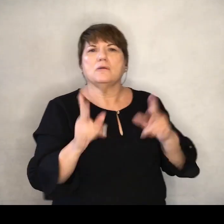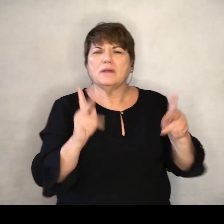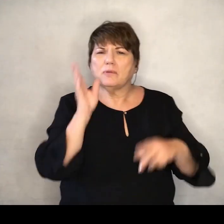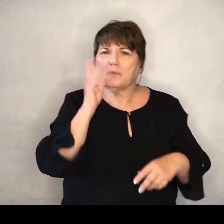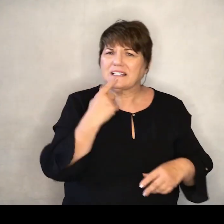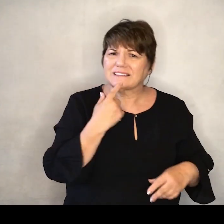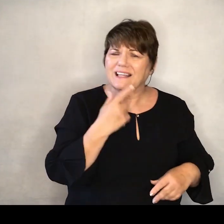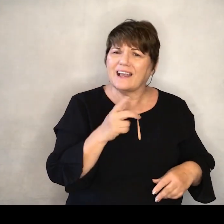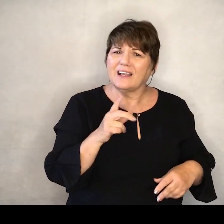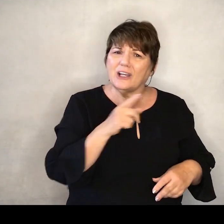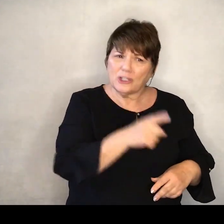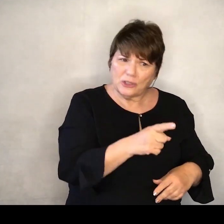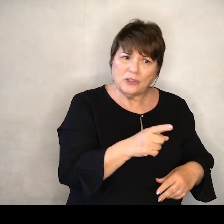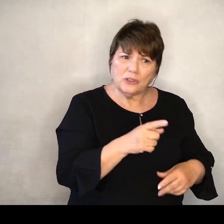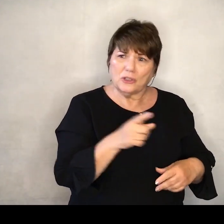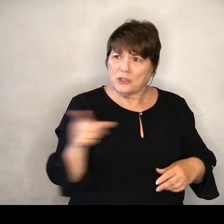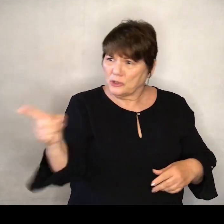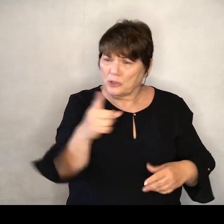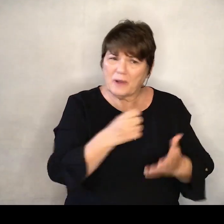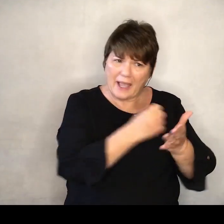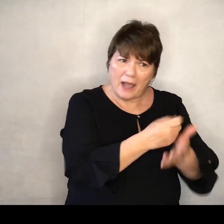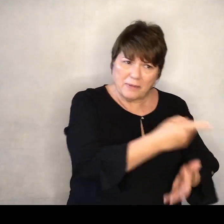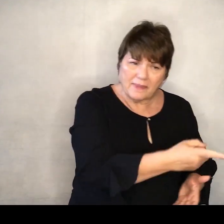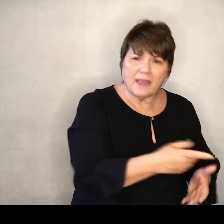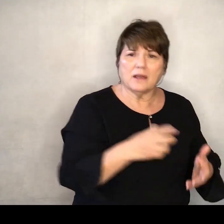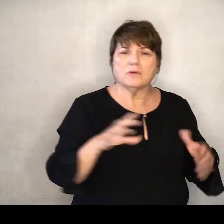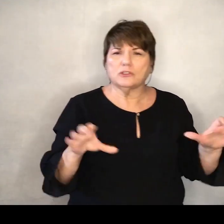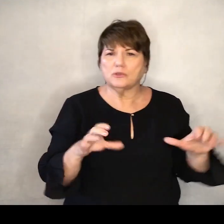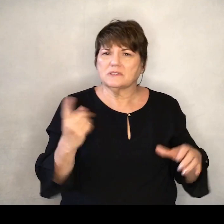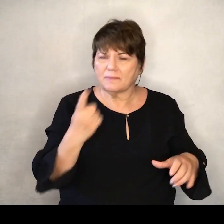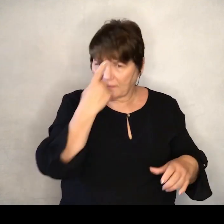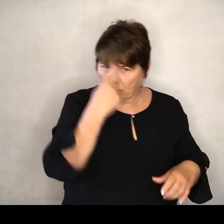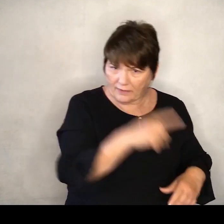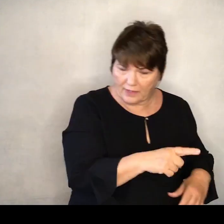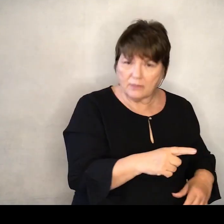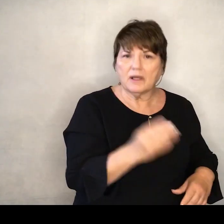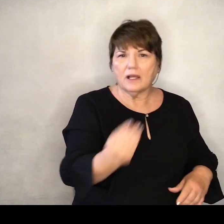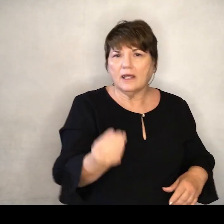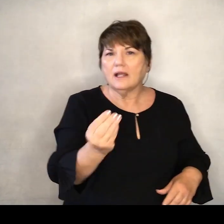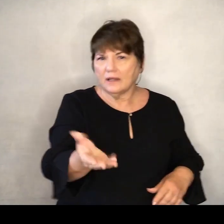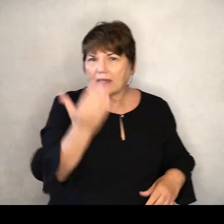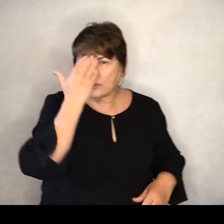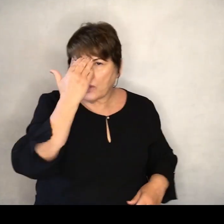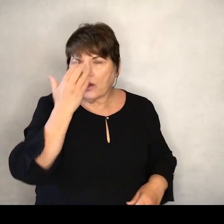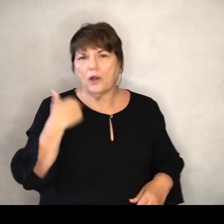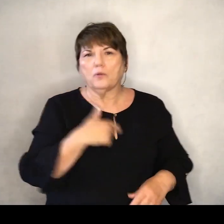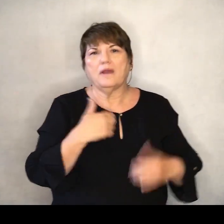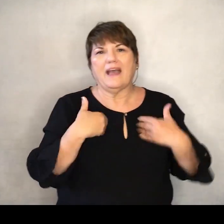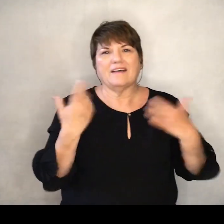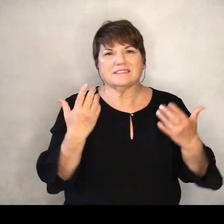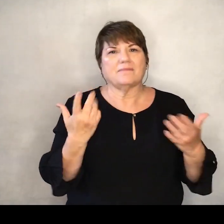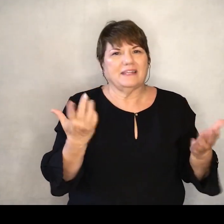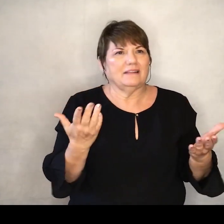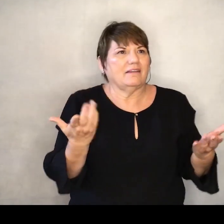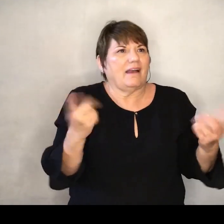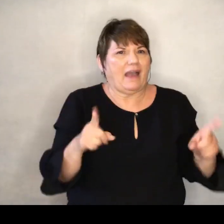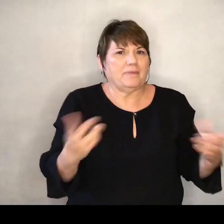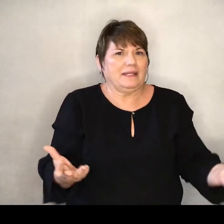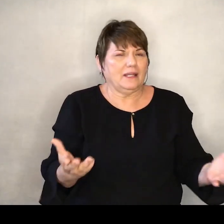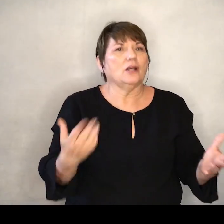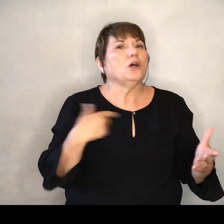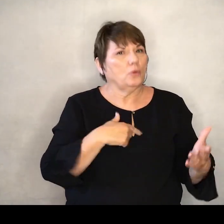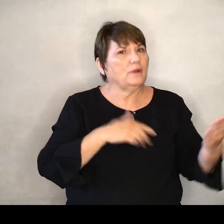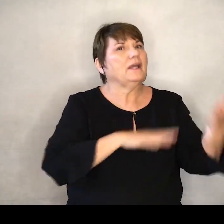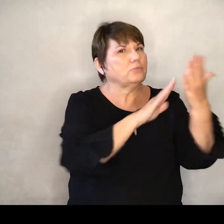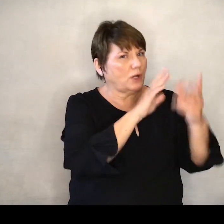Well, are you helping them? Are you doing something for them? And I want to make you aware That when we have something like that happen on campus We